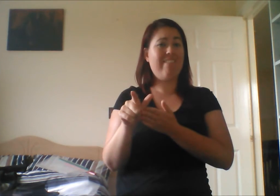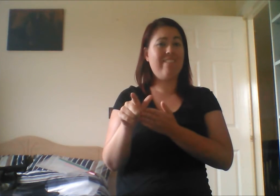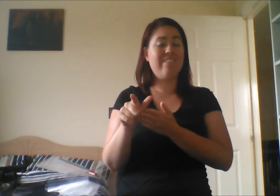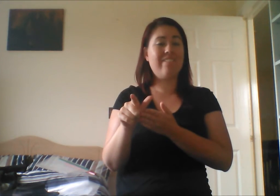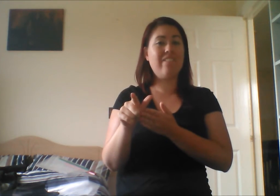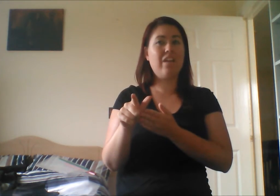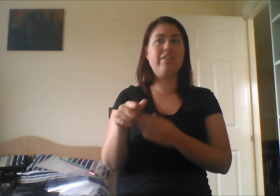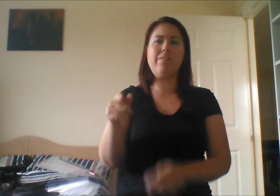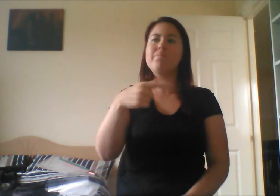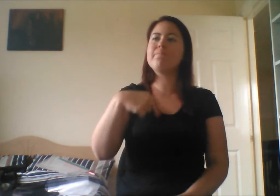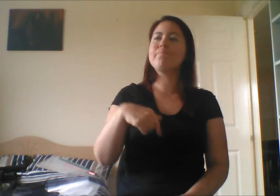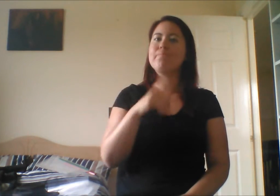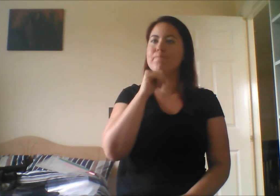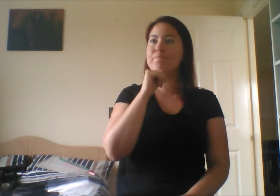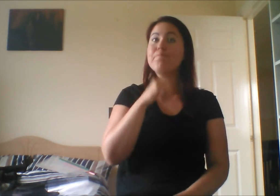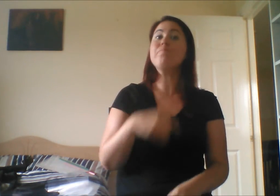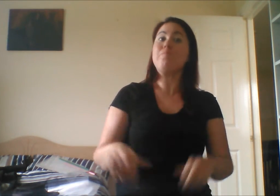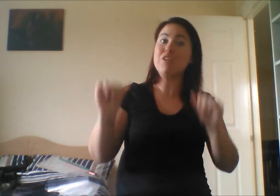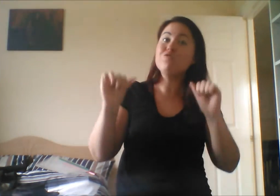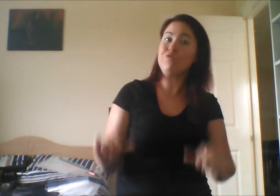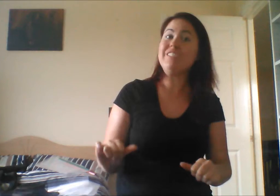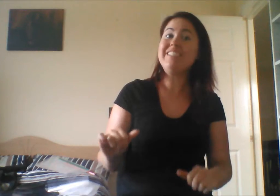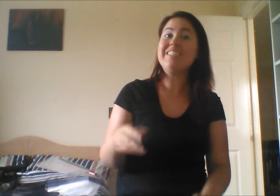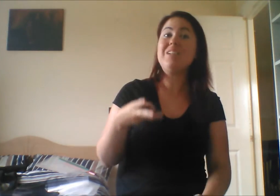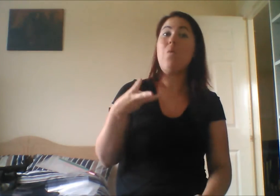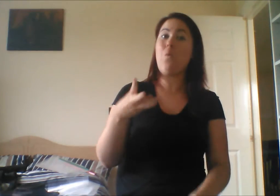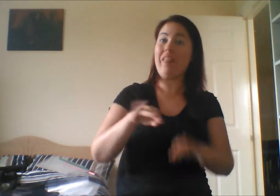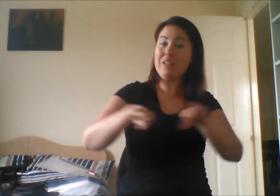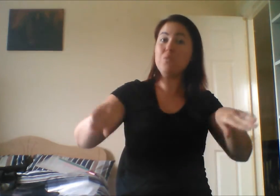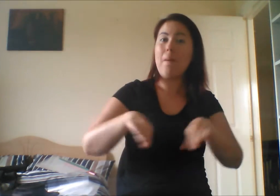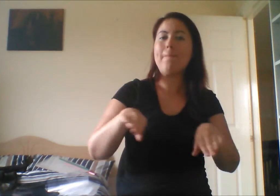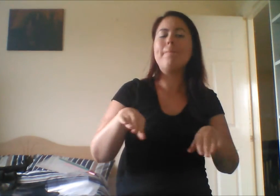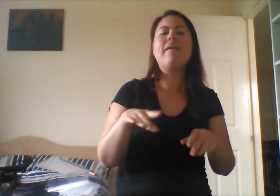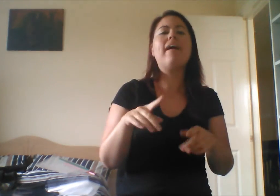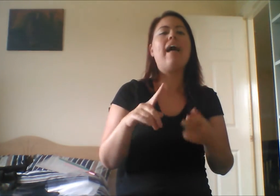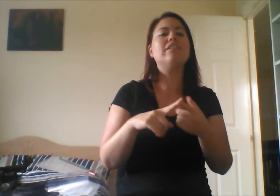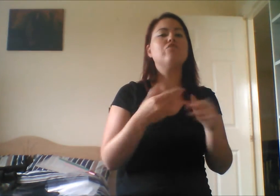going to go ahead with the swim, but the money that we would raise would go to the Irish Deaf Women's Group.